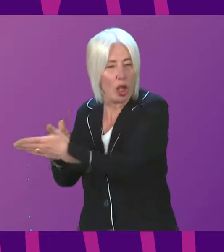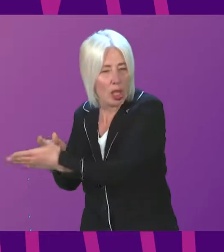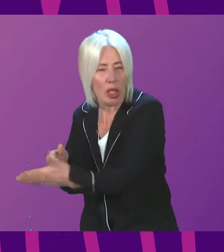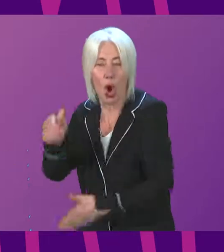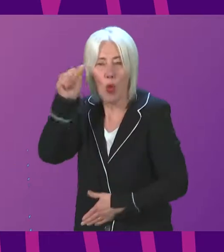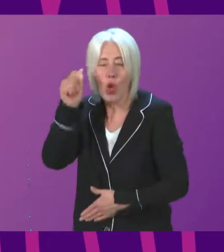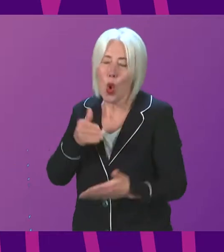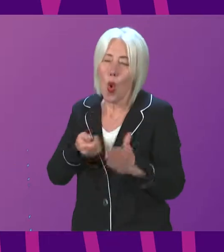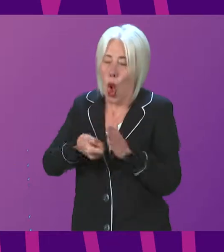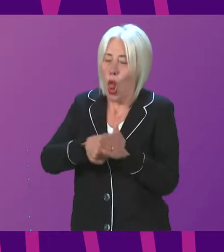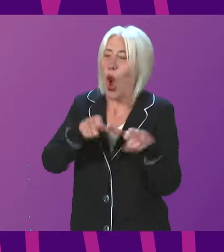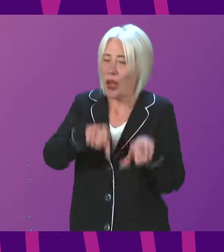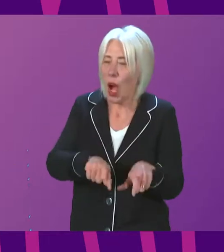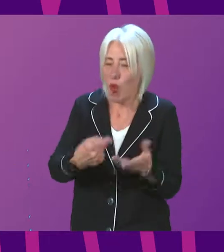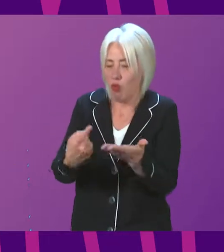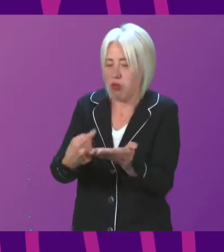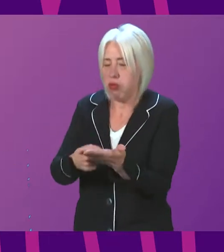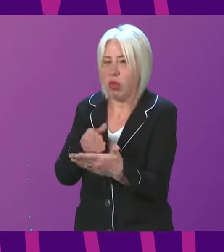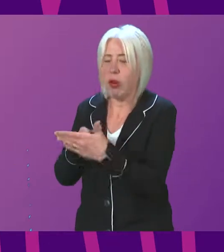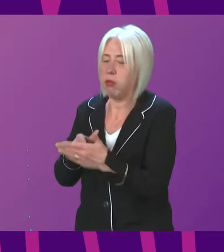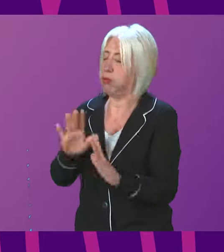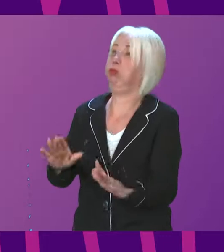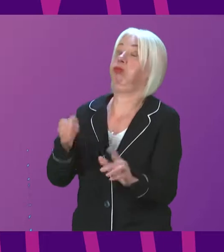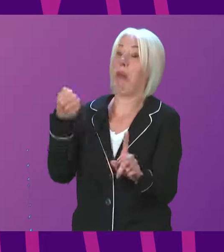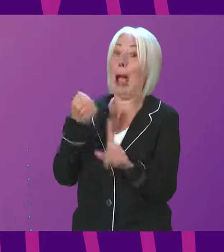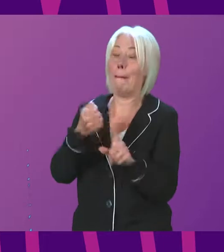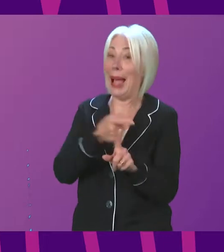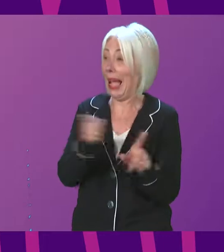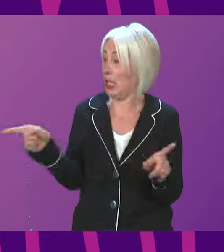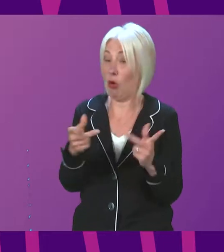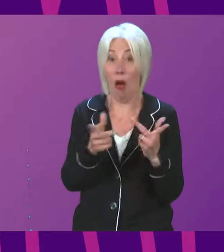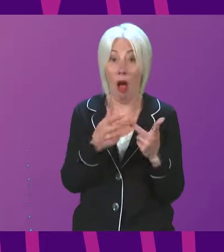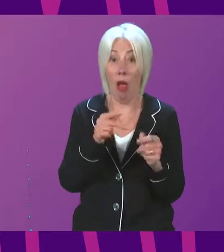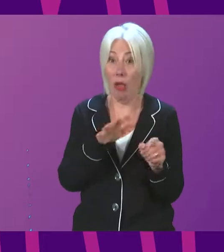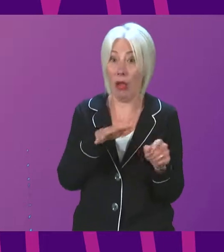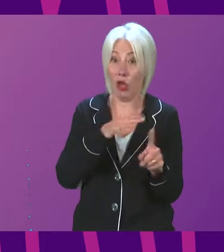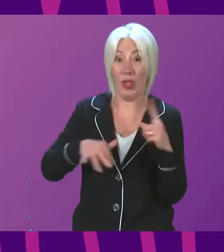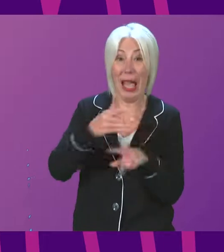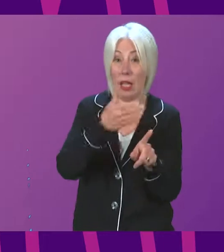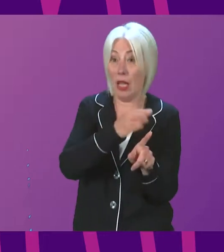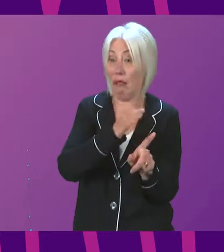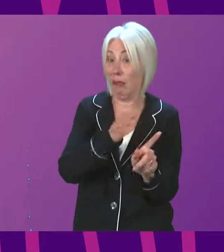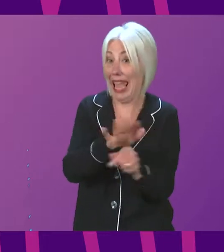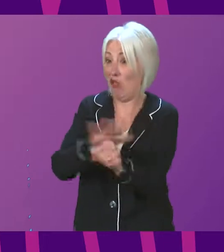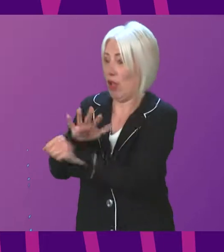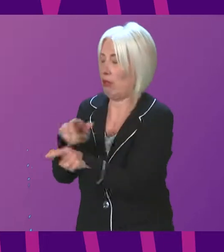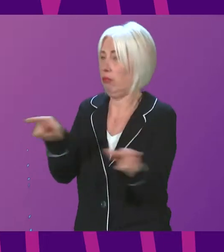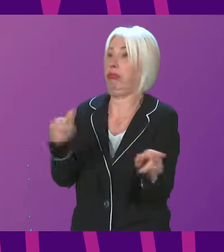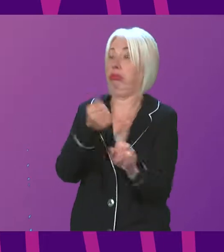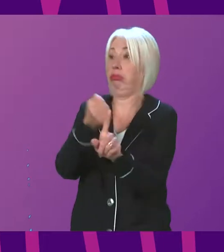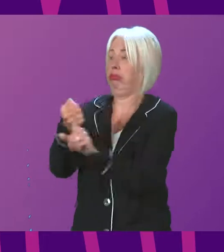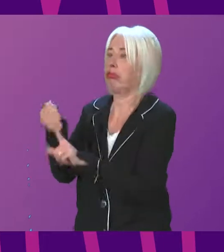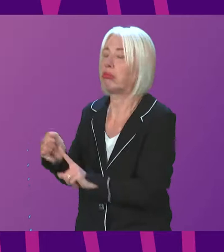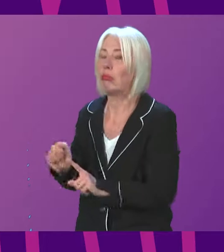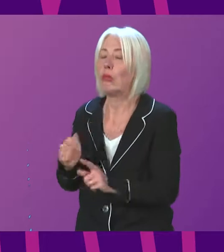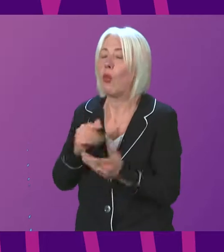of lockdown and other restrictions had manifold impacts on all areas of our society. We wish to clarify the terms of